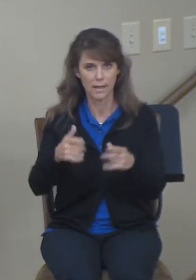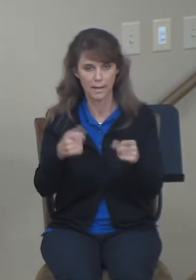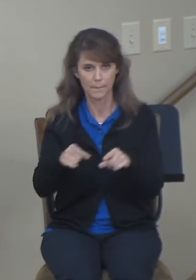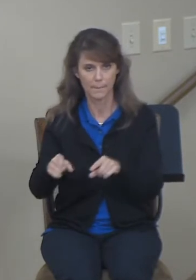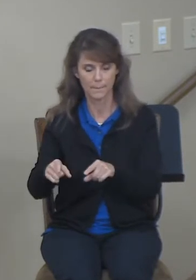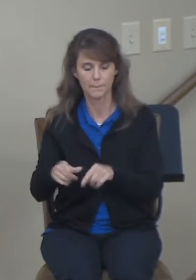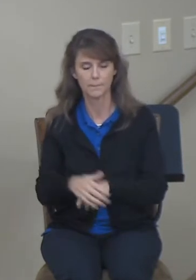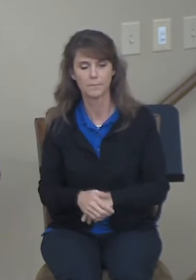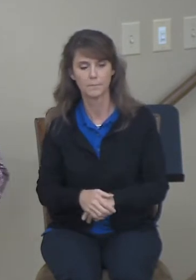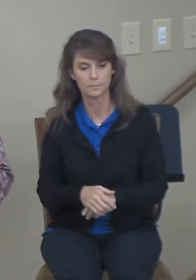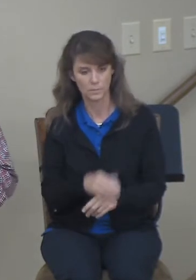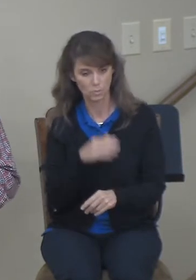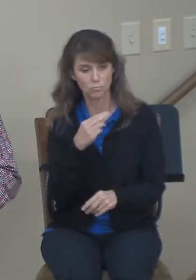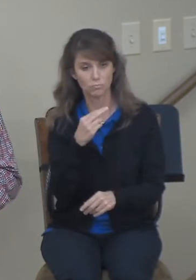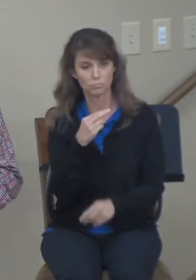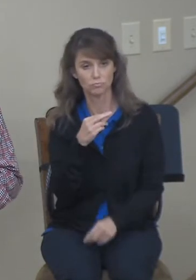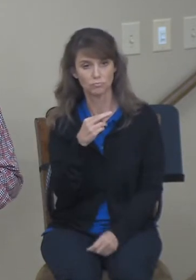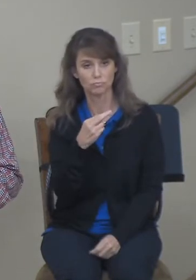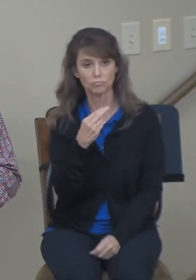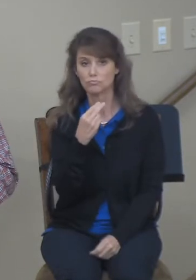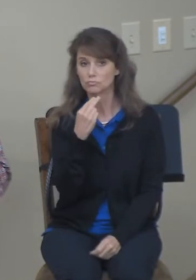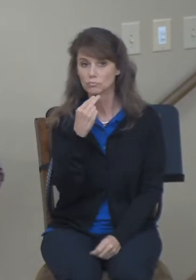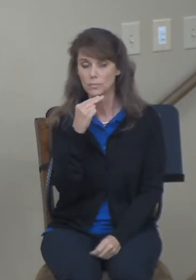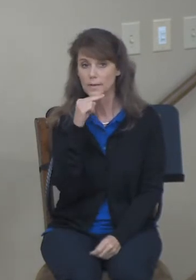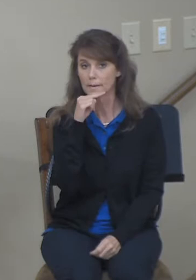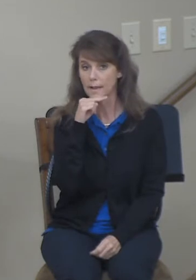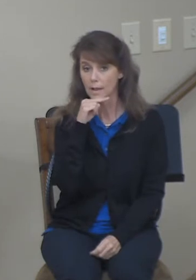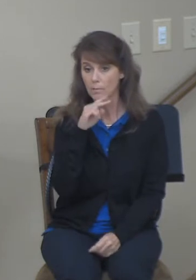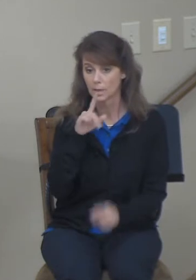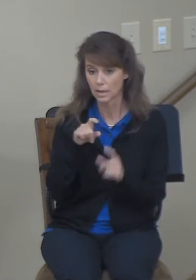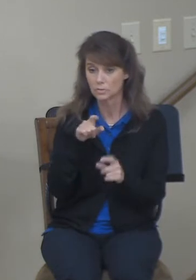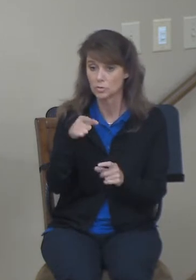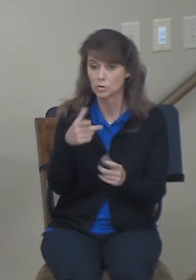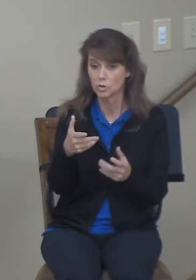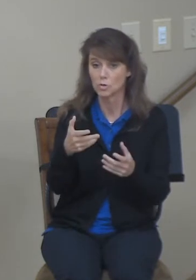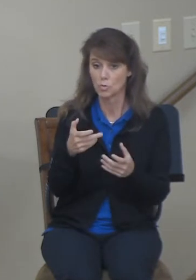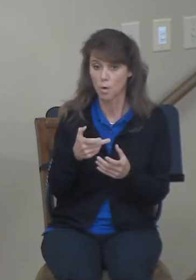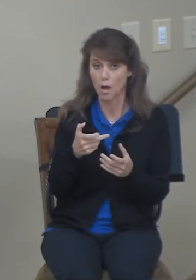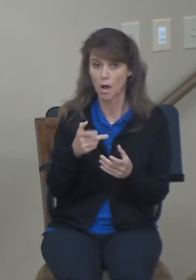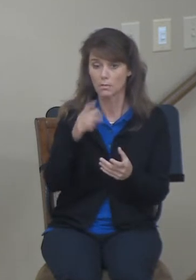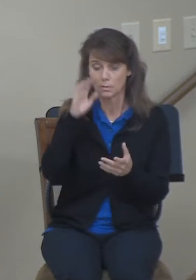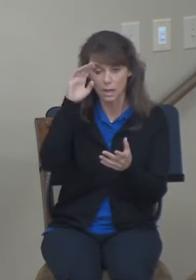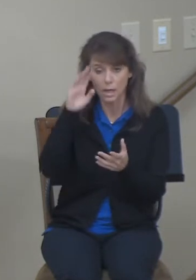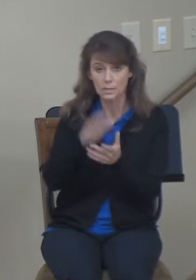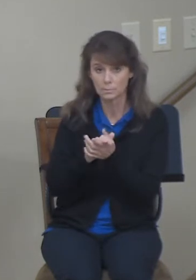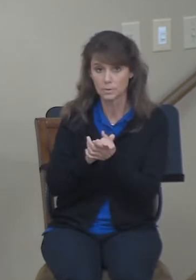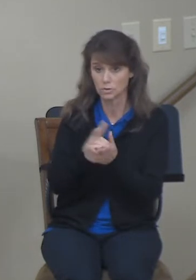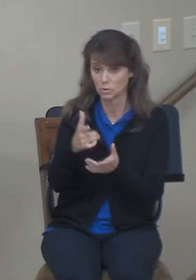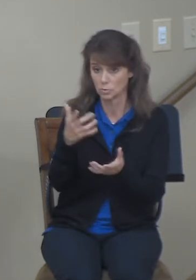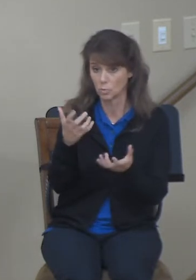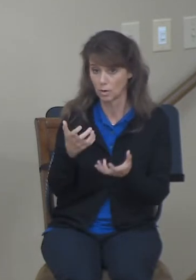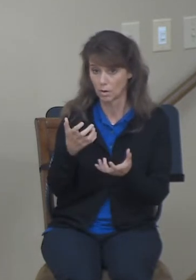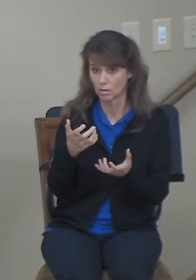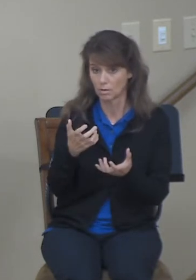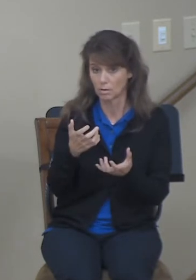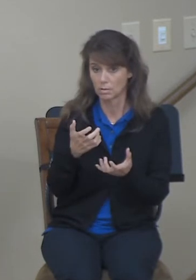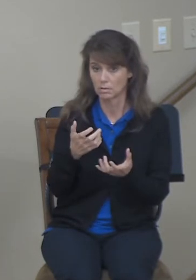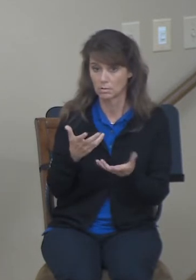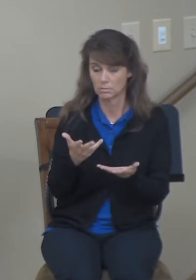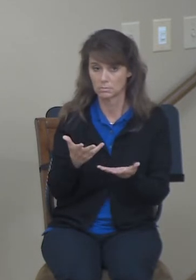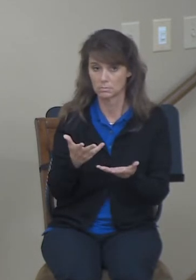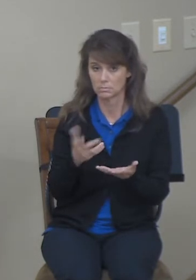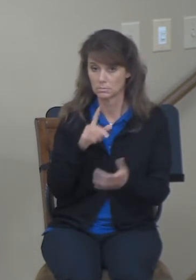So she asked that question to Ruth, do you want a place of security? Do you want a husband so that it will be well with you?